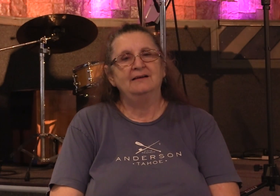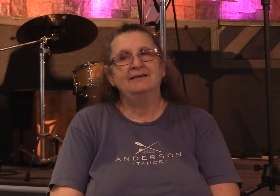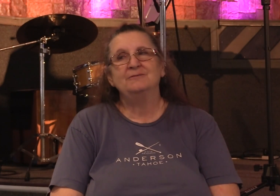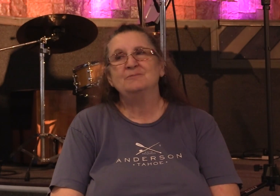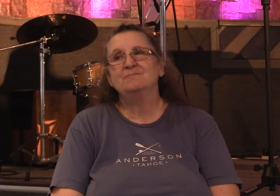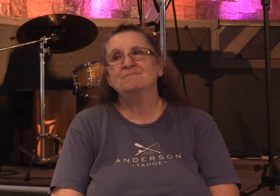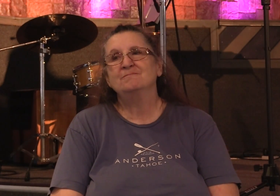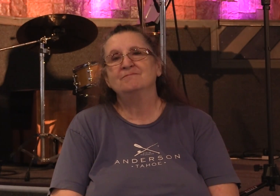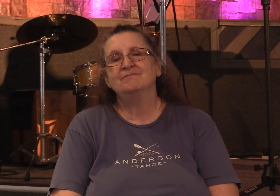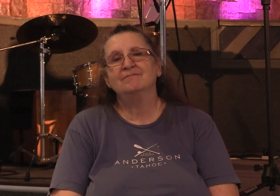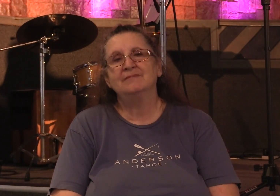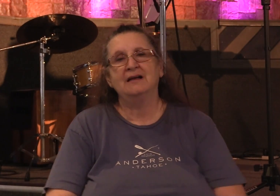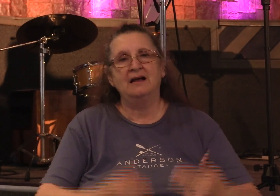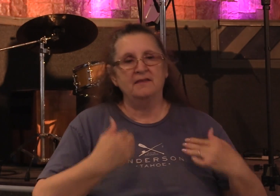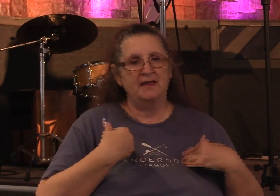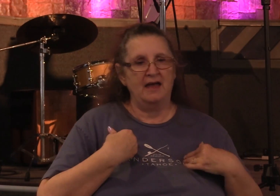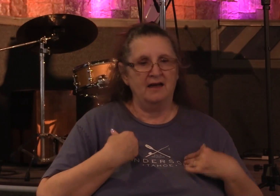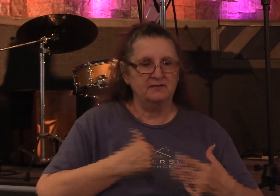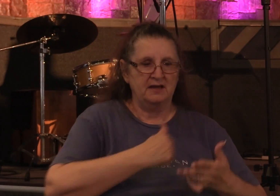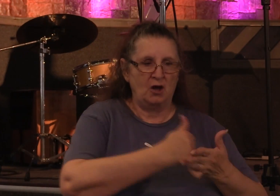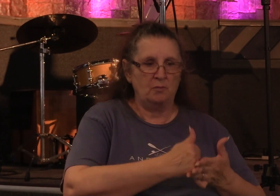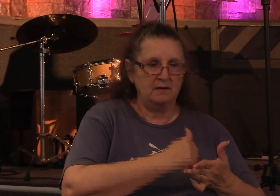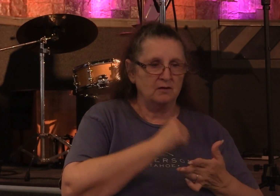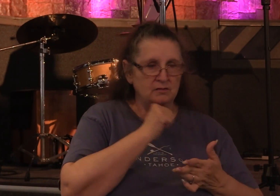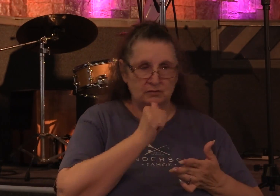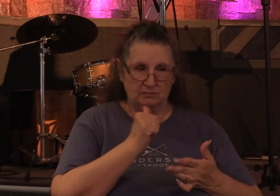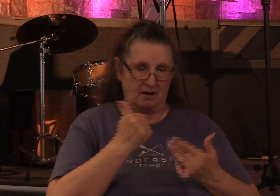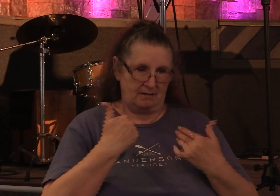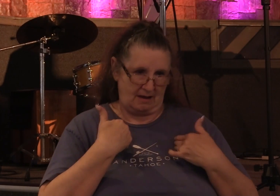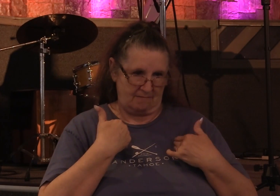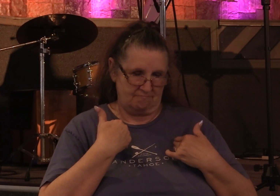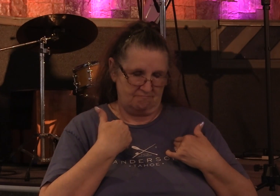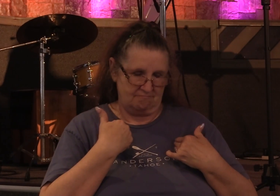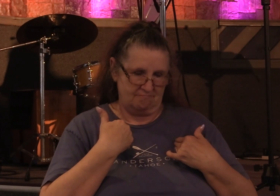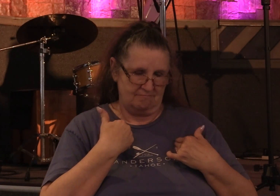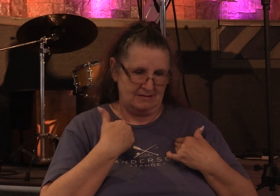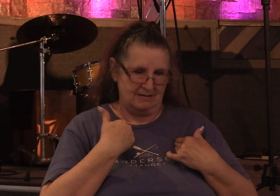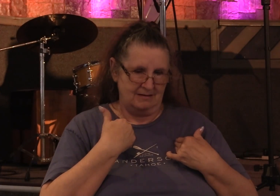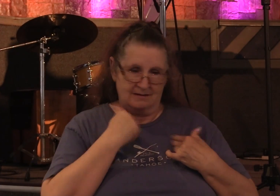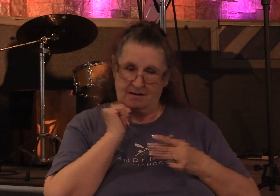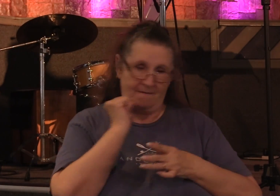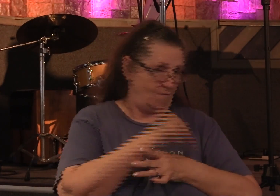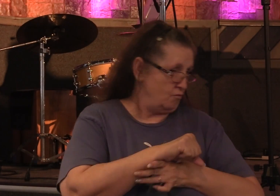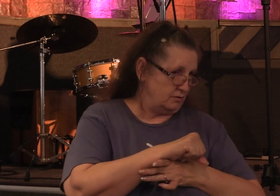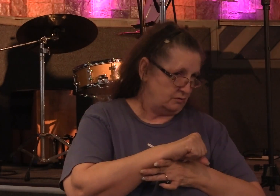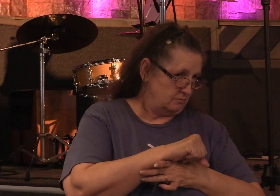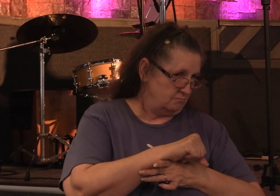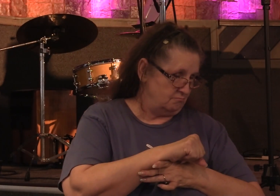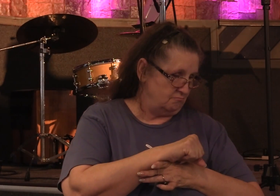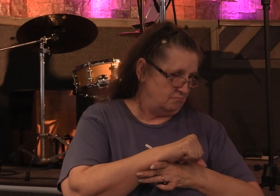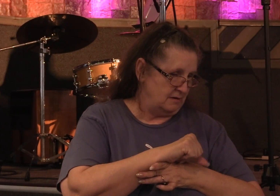The haves helping the have-nots. It wasn't forced. They weren't commanded.